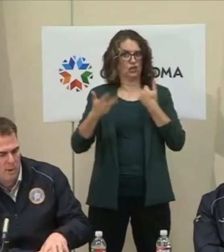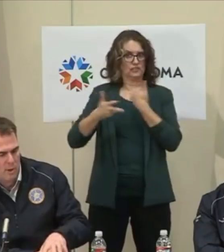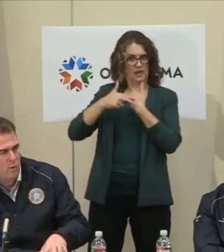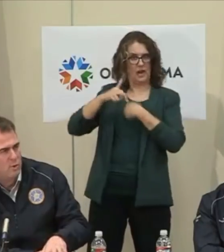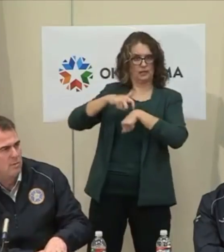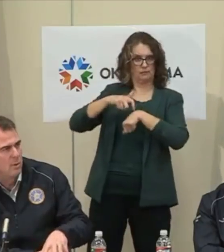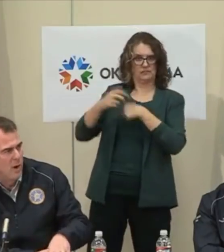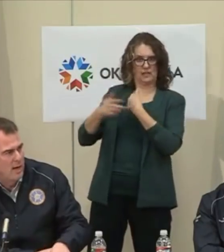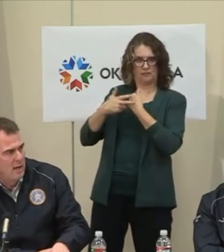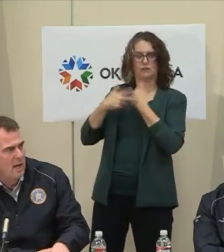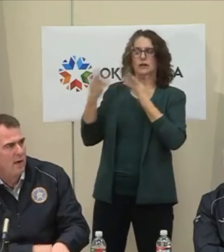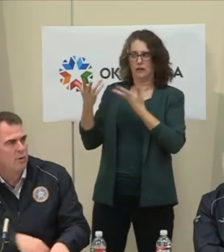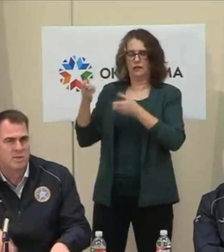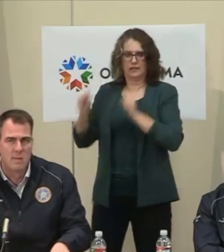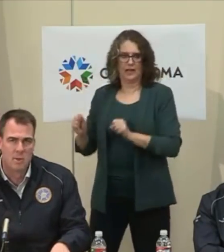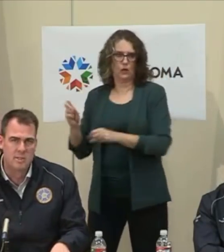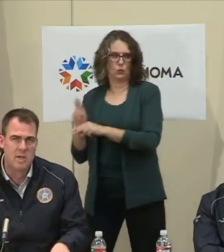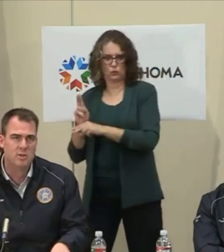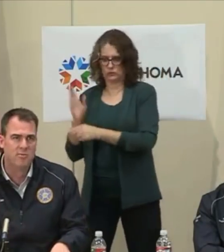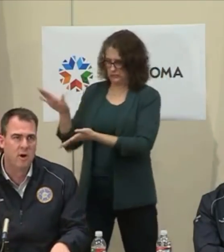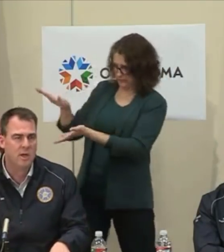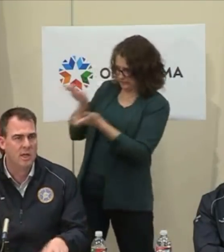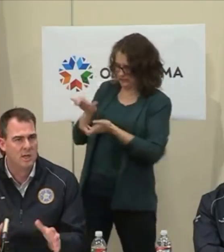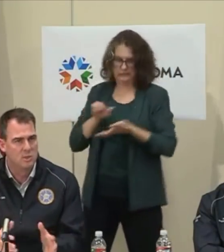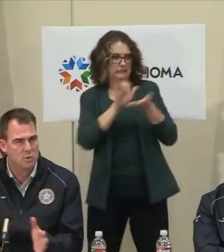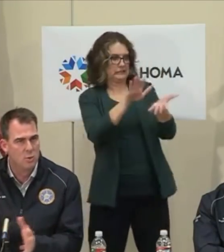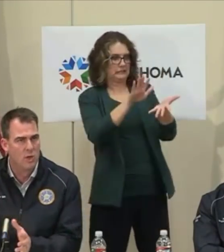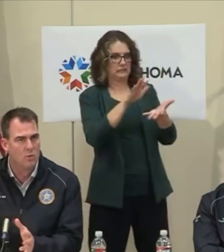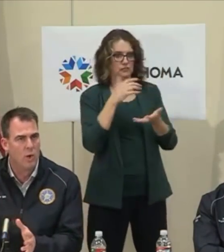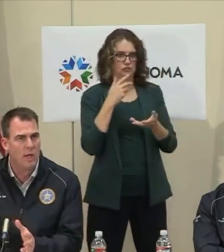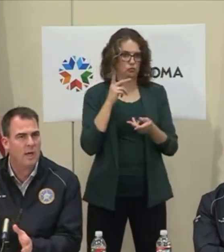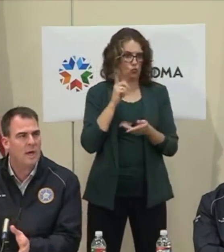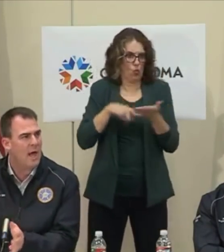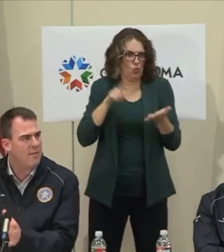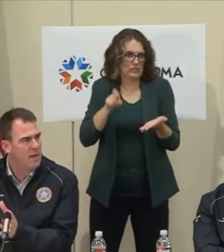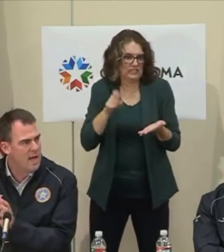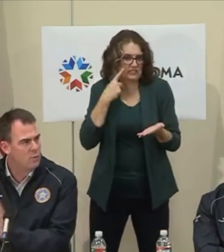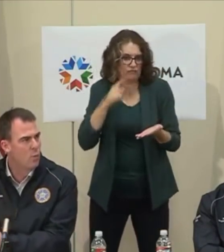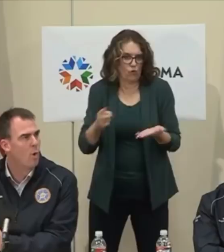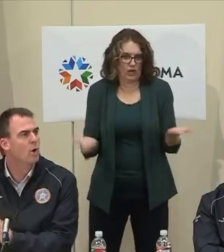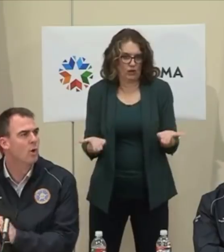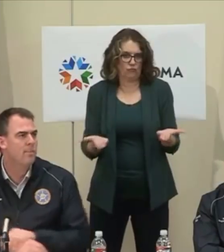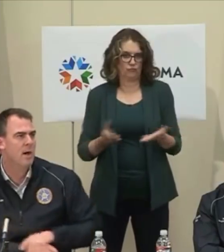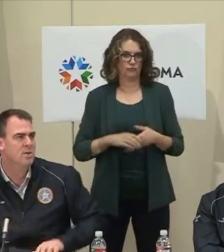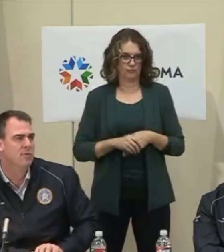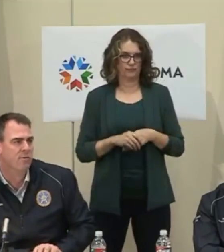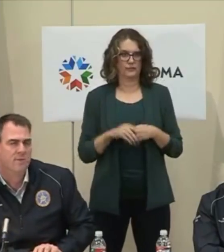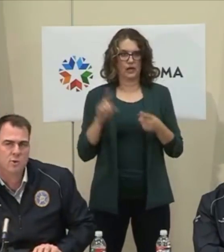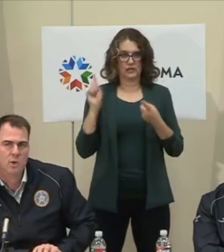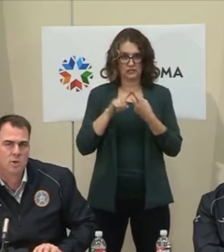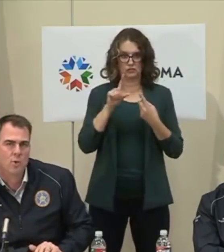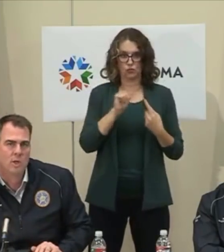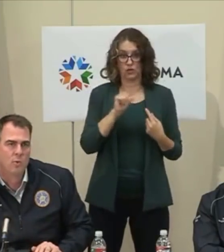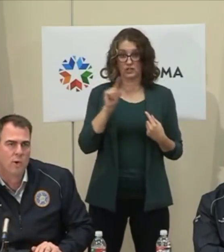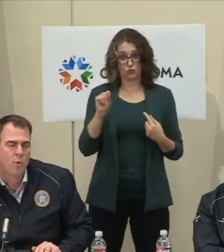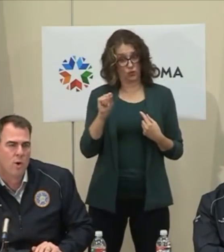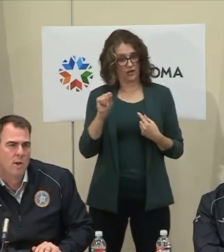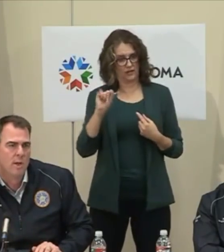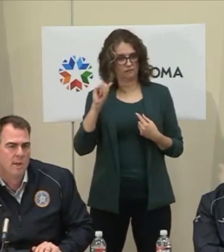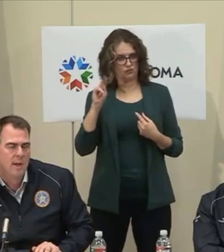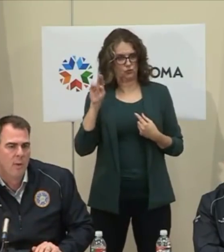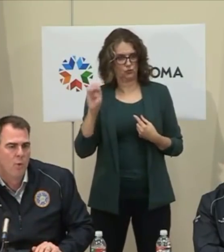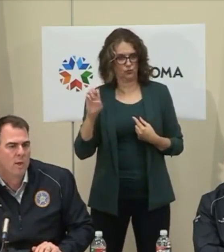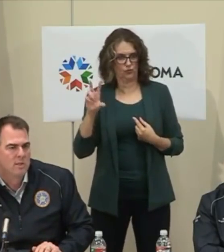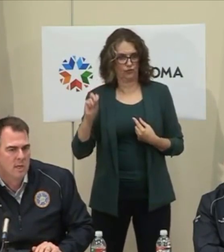be able to use some of the rainy day or the stabilization fund to get us through 2020, and then as we're working on the budget for fiscal year 2021,